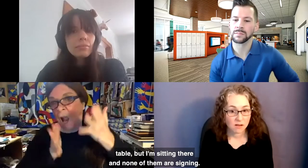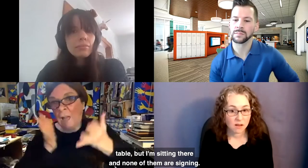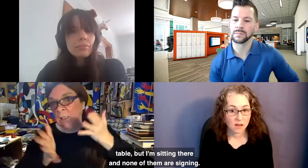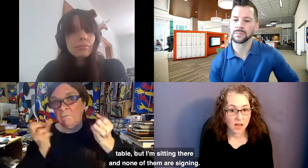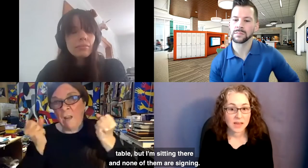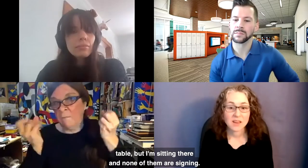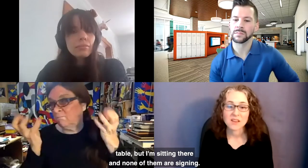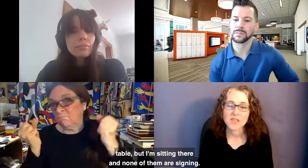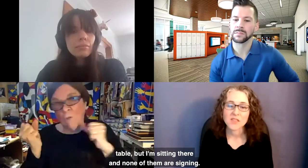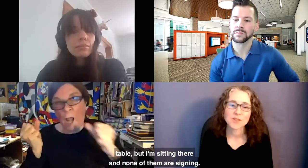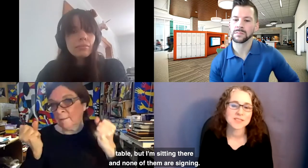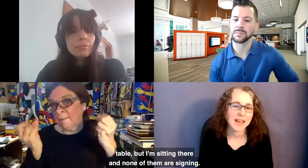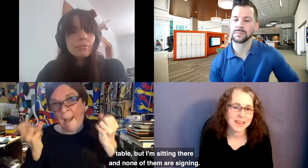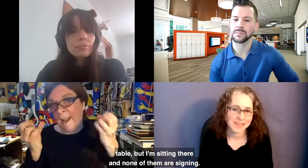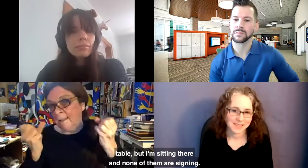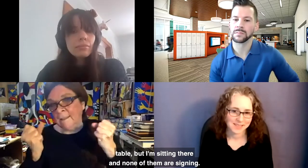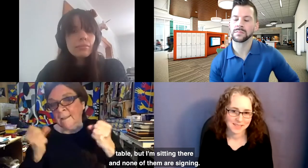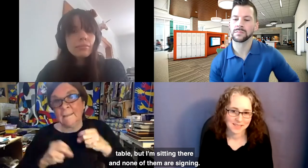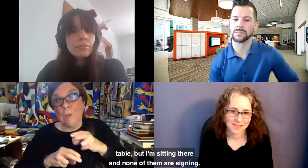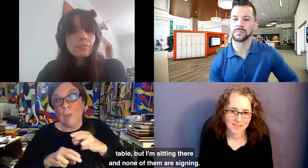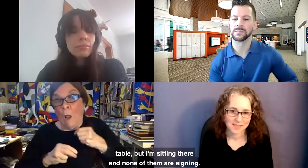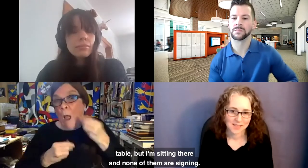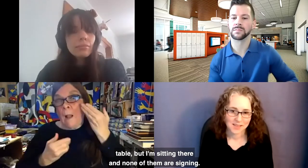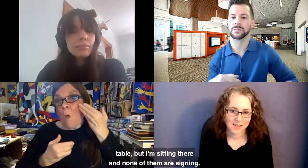and none of them are signing.